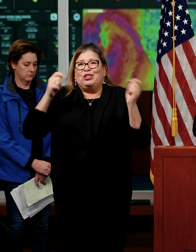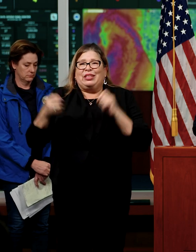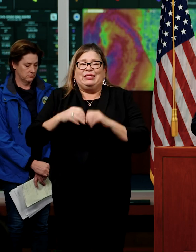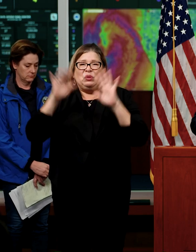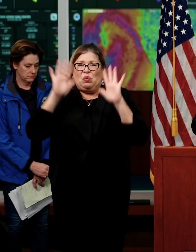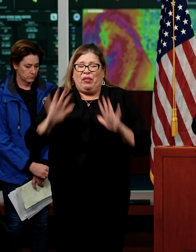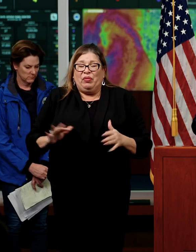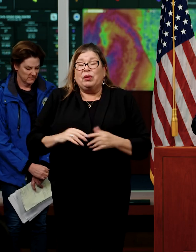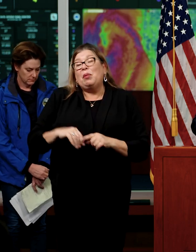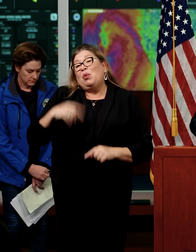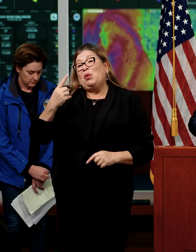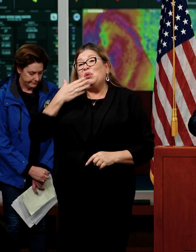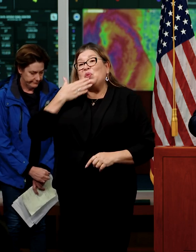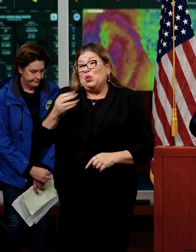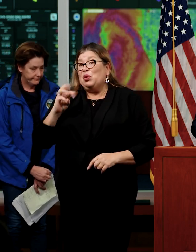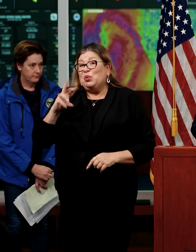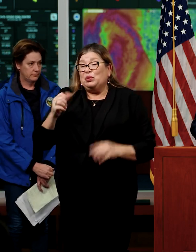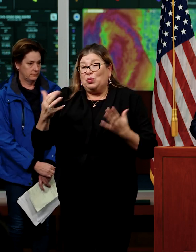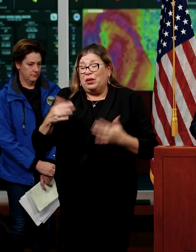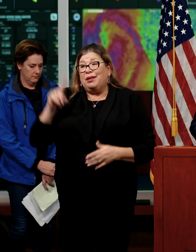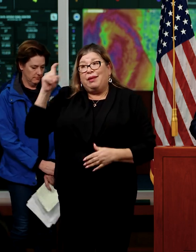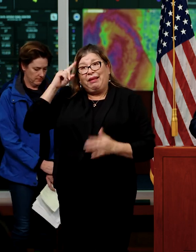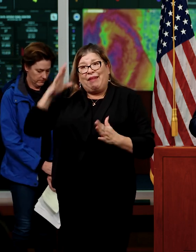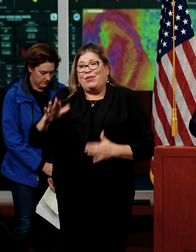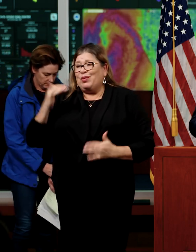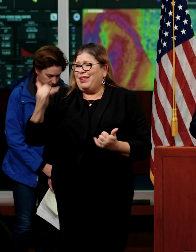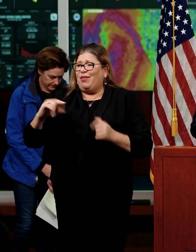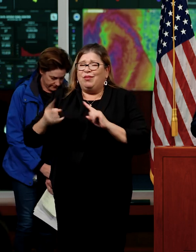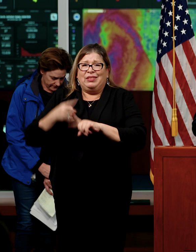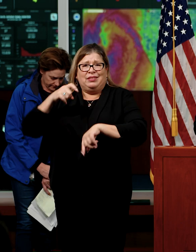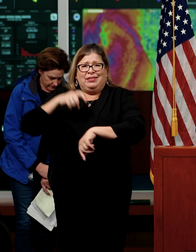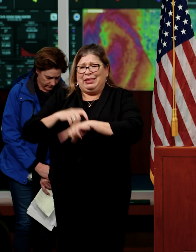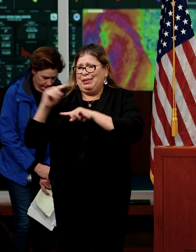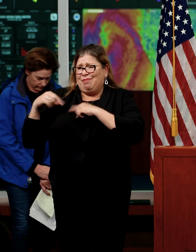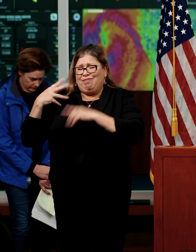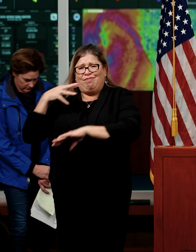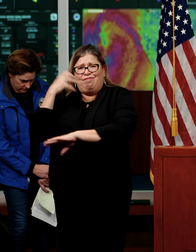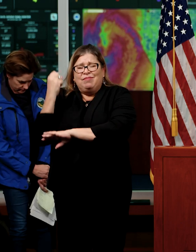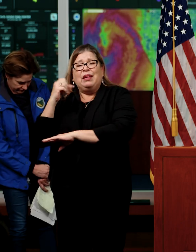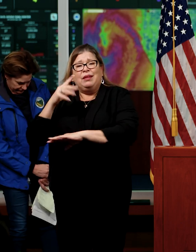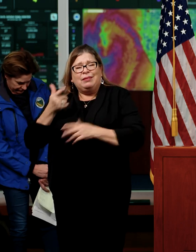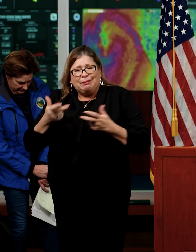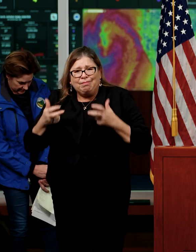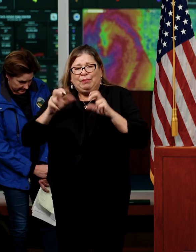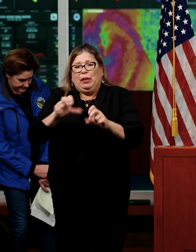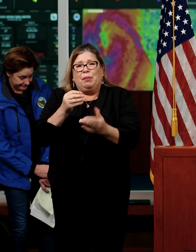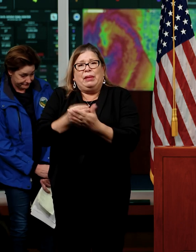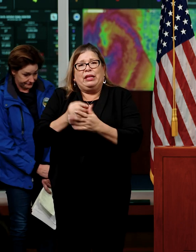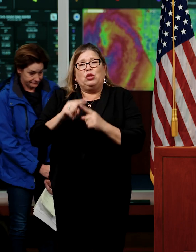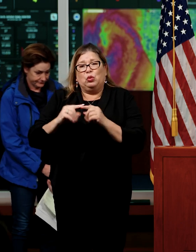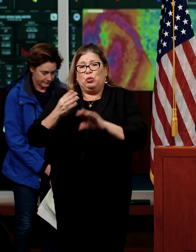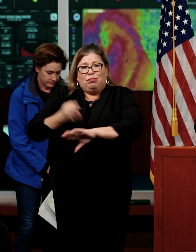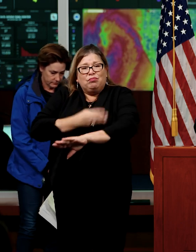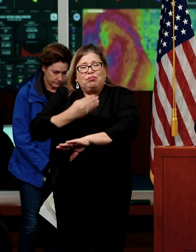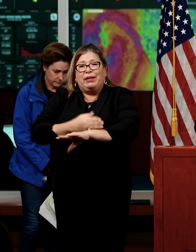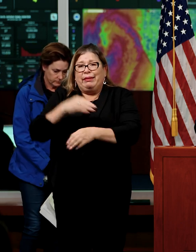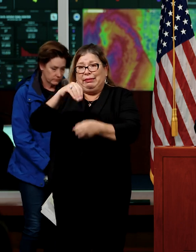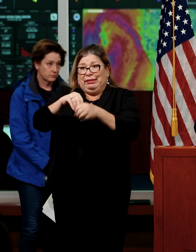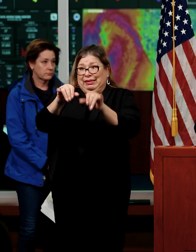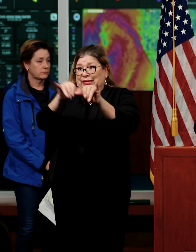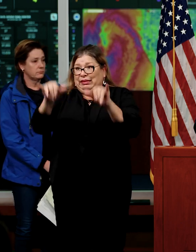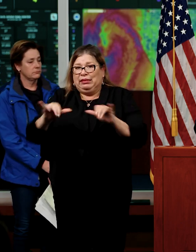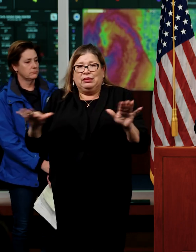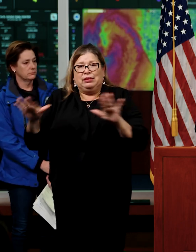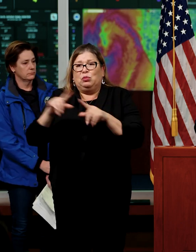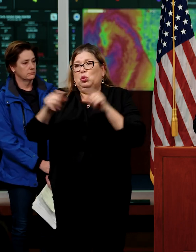governor, the legislature, are investing unprecedented amounts of funding in updating infrastructure. Very important. On this